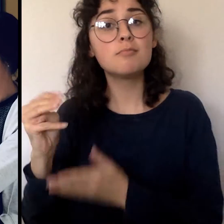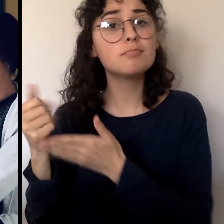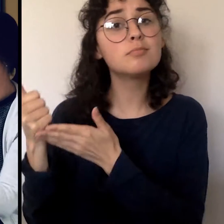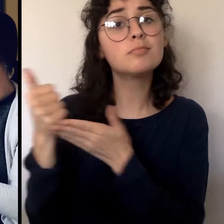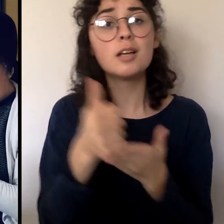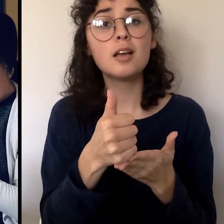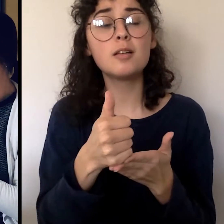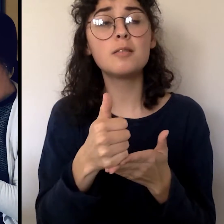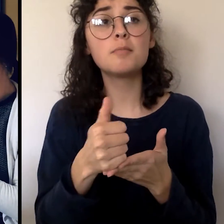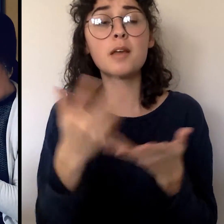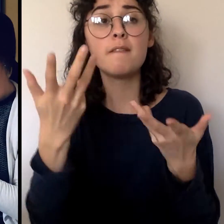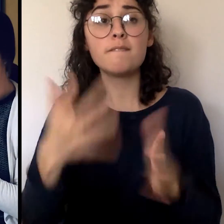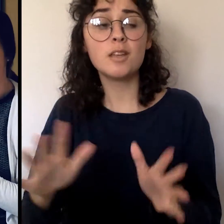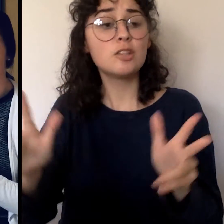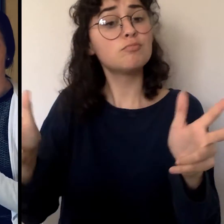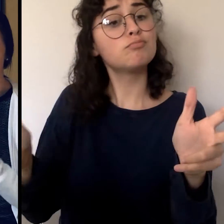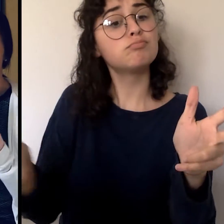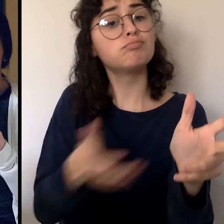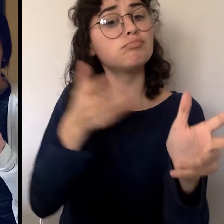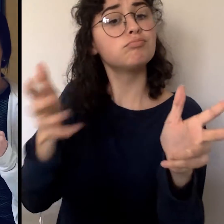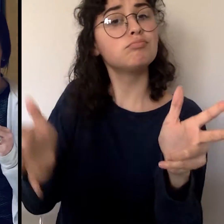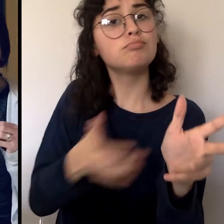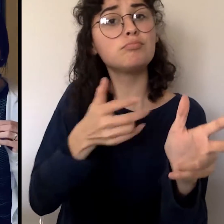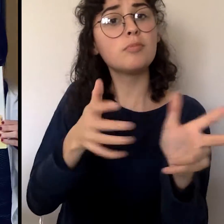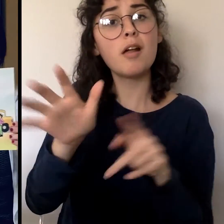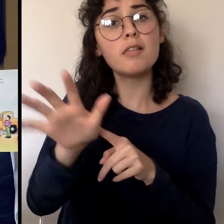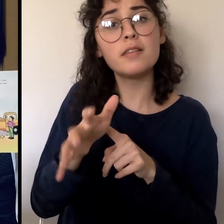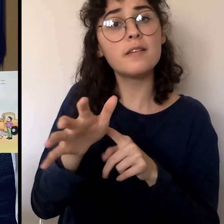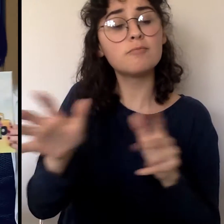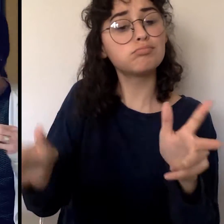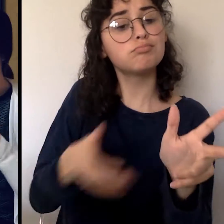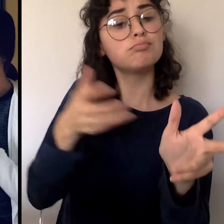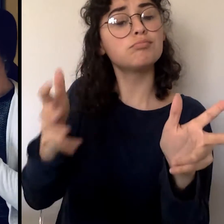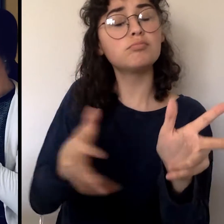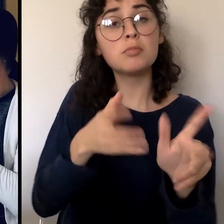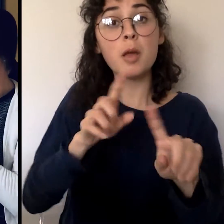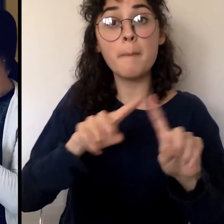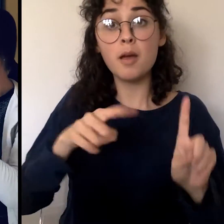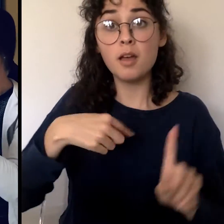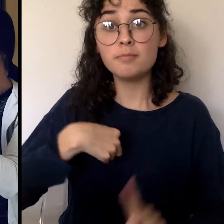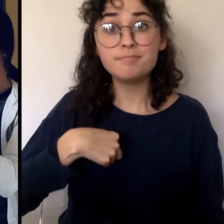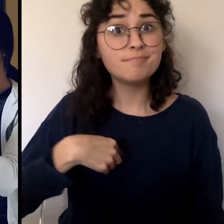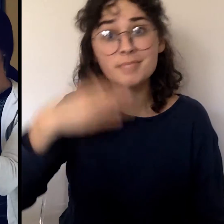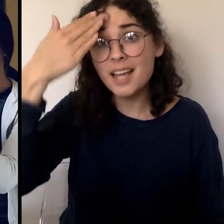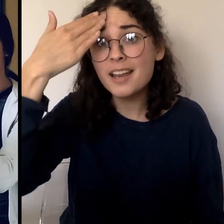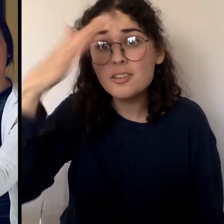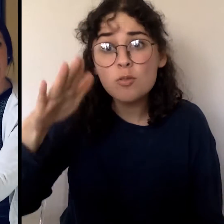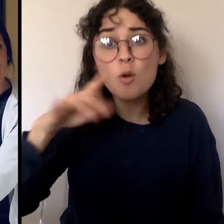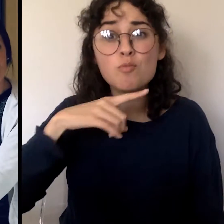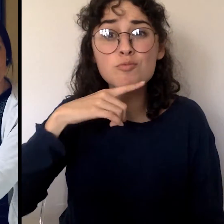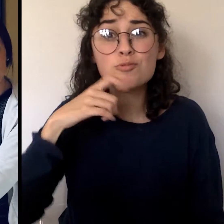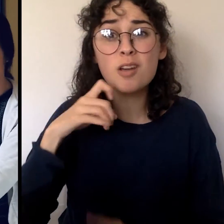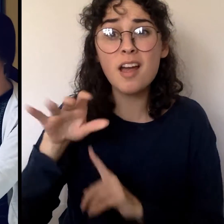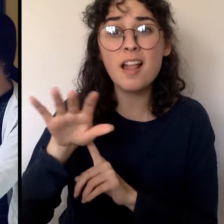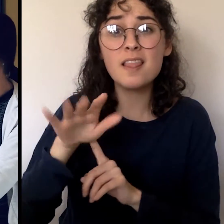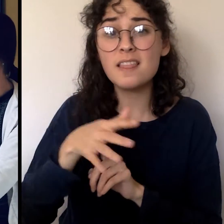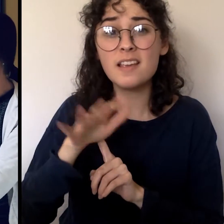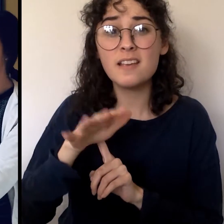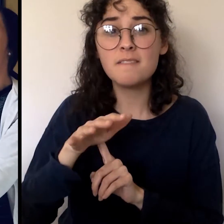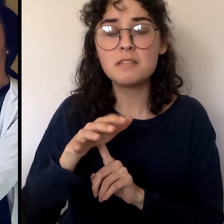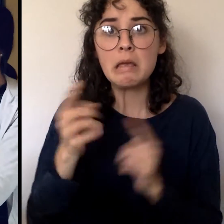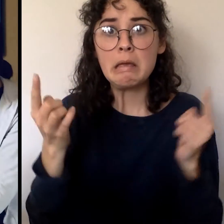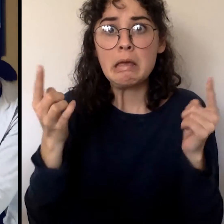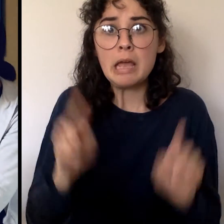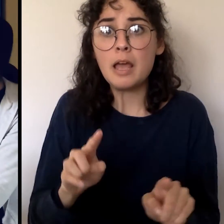leaves in his truck. I didn't know that dry leaves make Clifford sneeze.